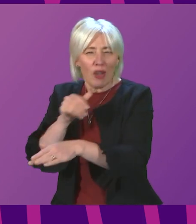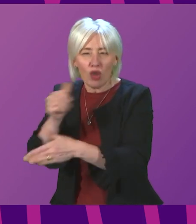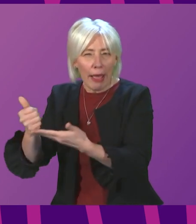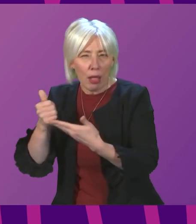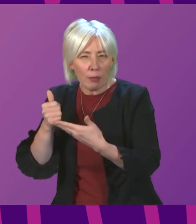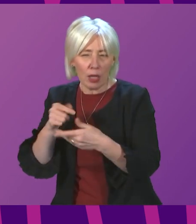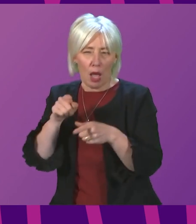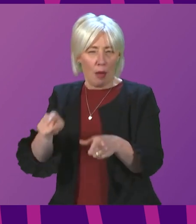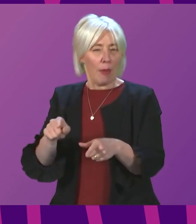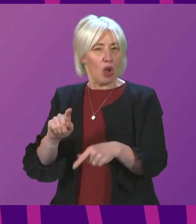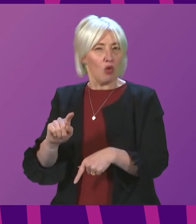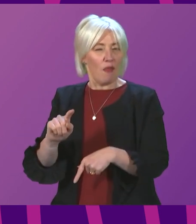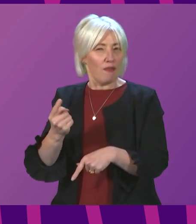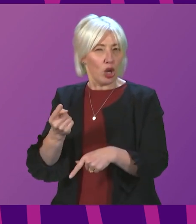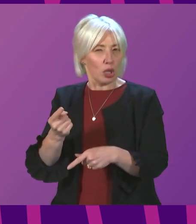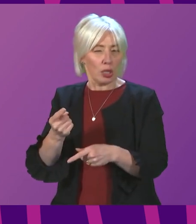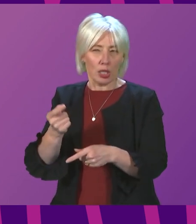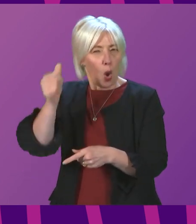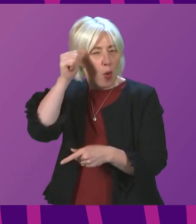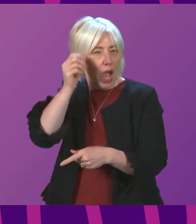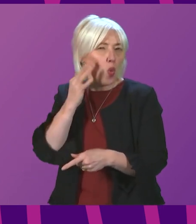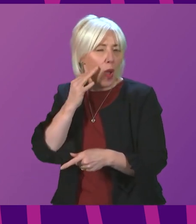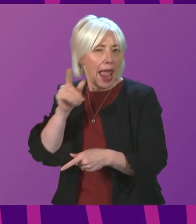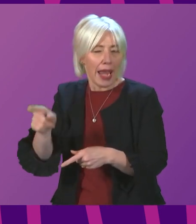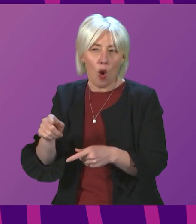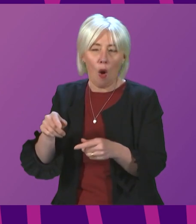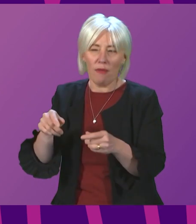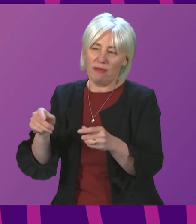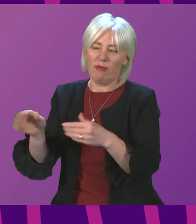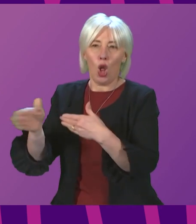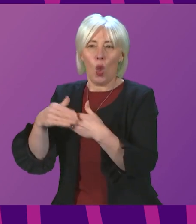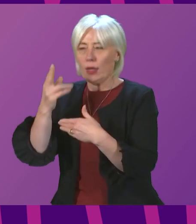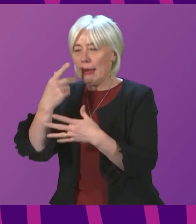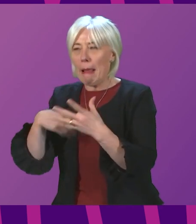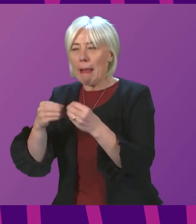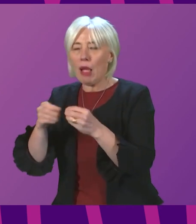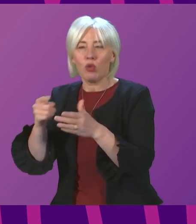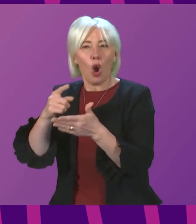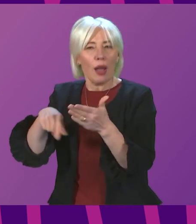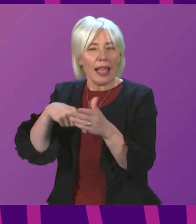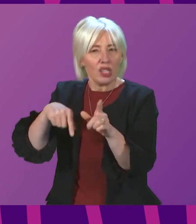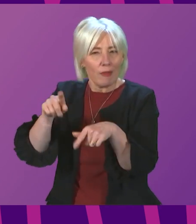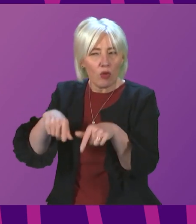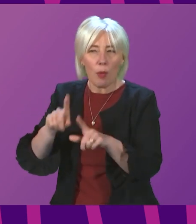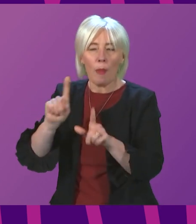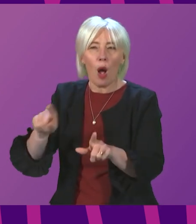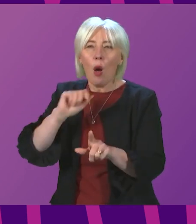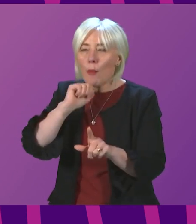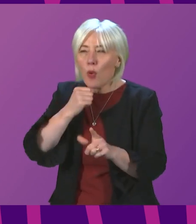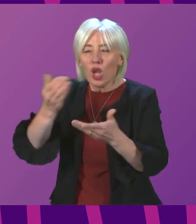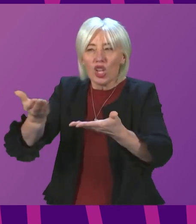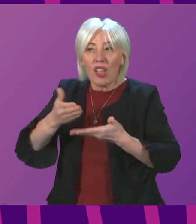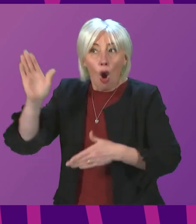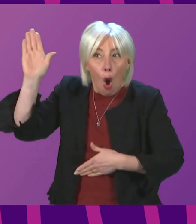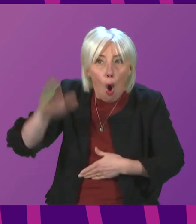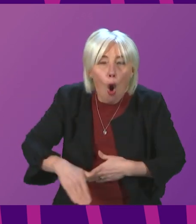first aware of this data on closing nightclubs and cancelling football fixtures? And will the first minister commit to providing all the data, not just the basic data,